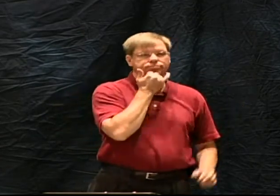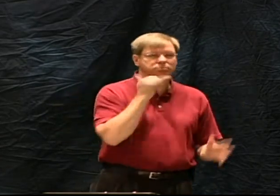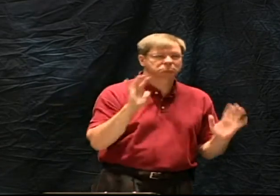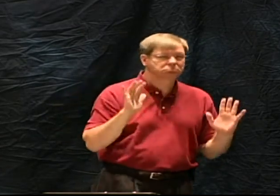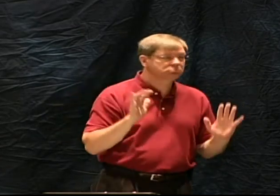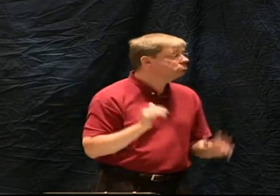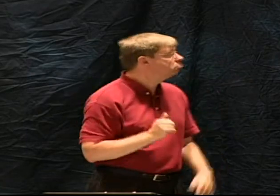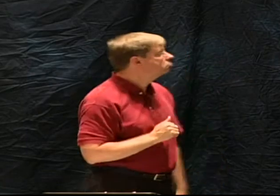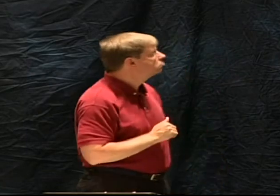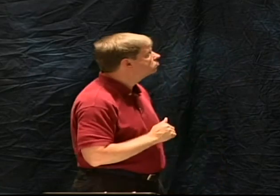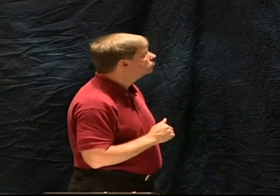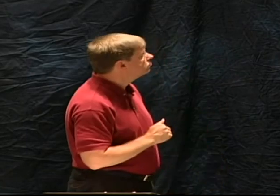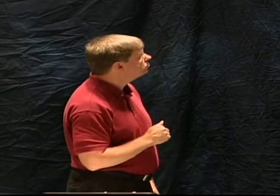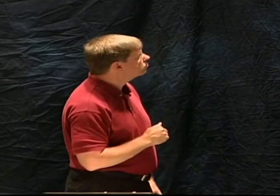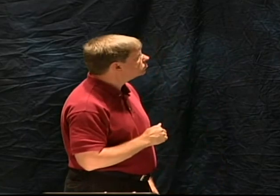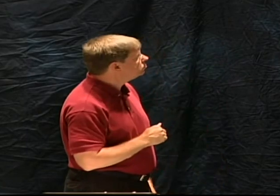That would mean that there are no errors.